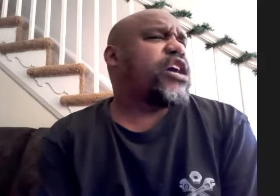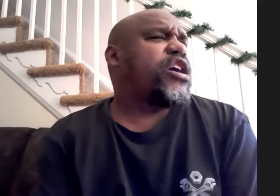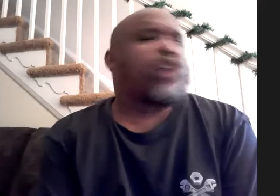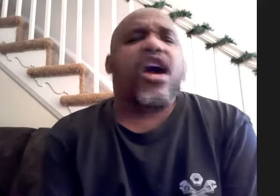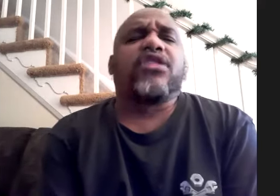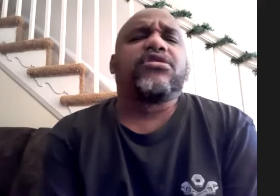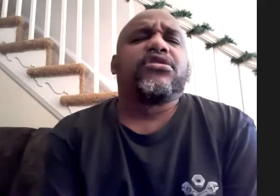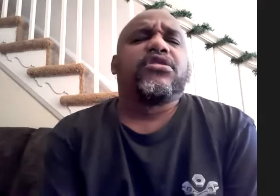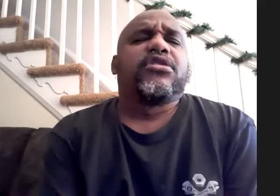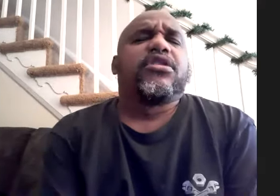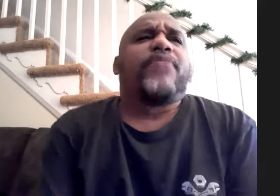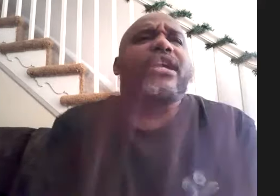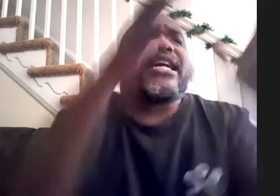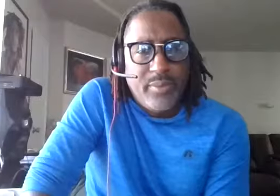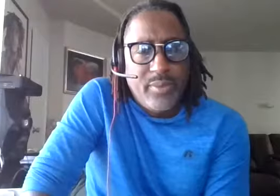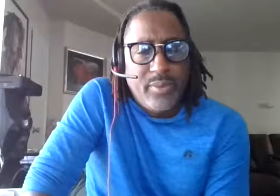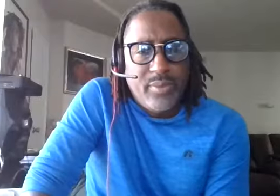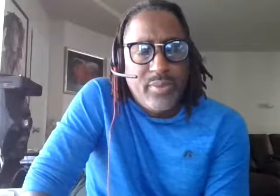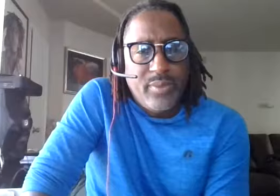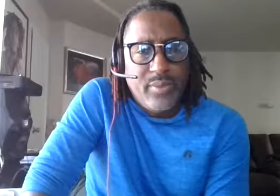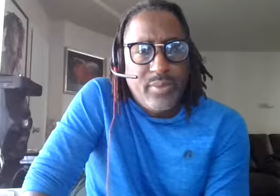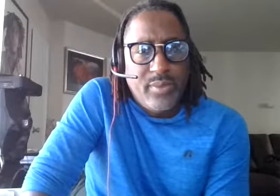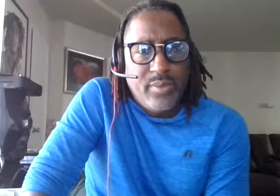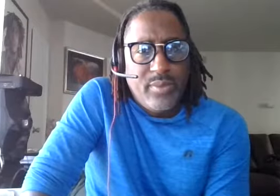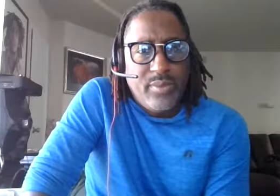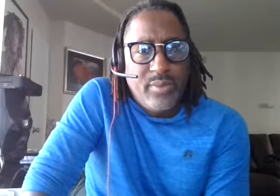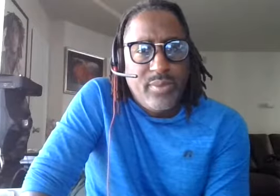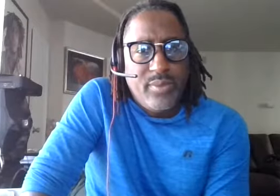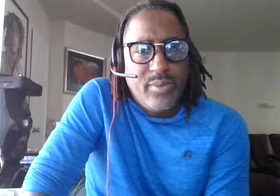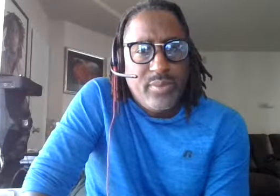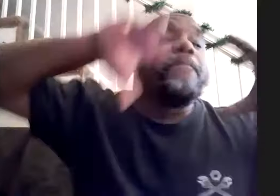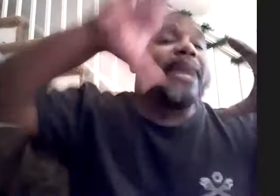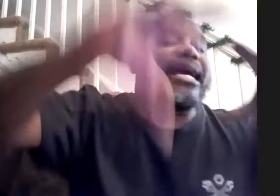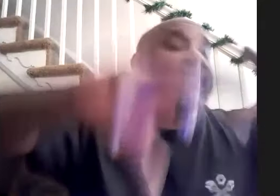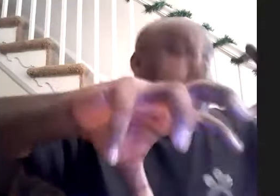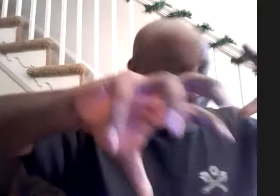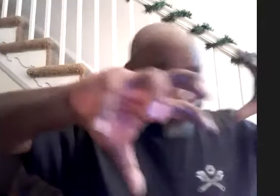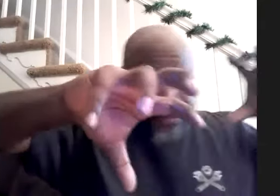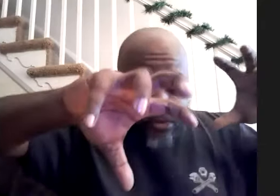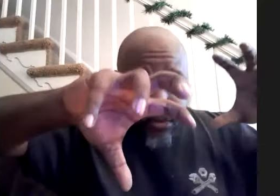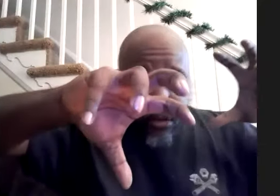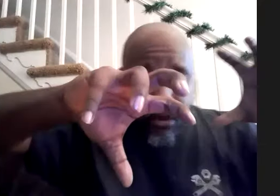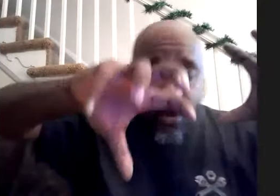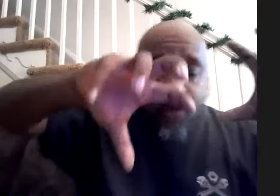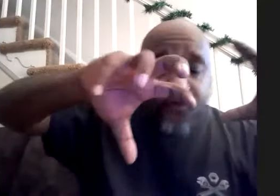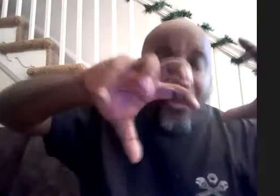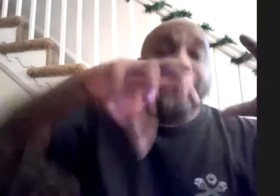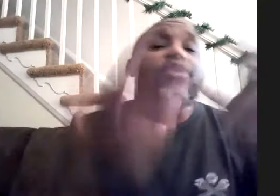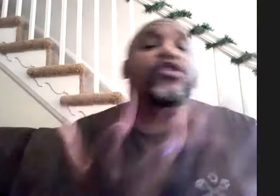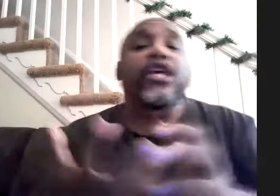okay but again it's about how fast or slow it is and how you make it fit musically